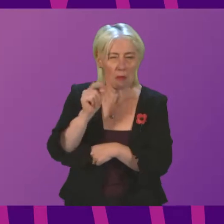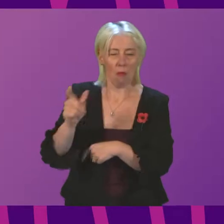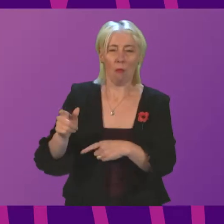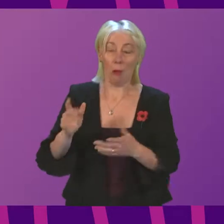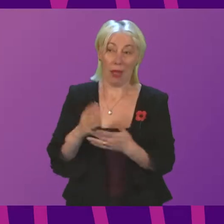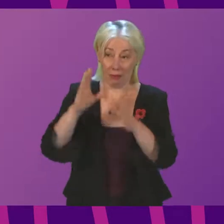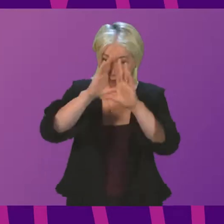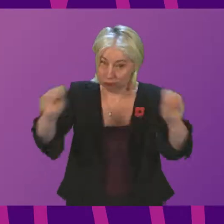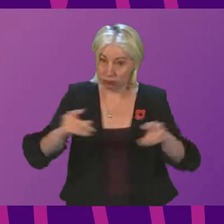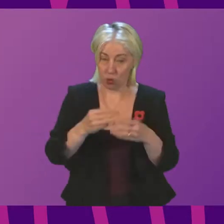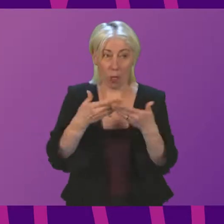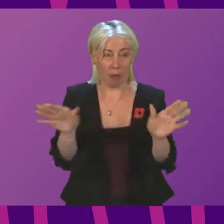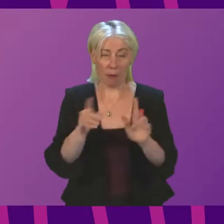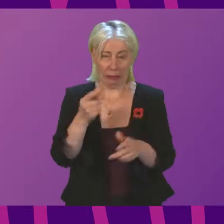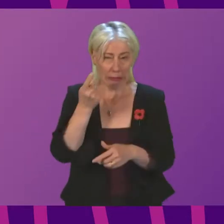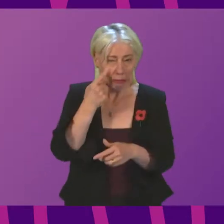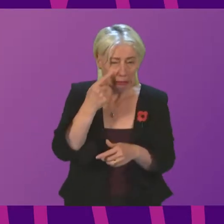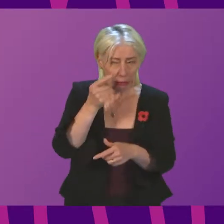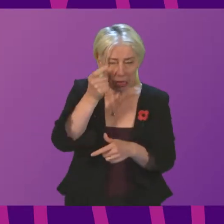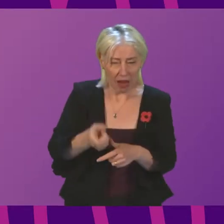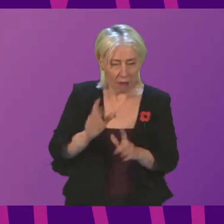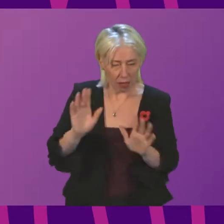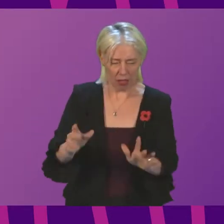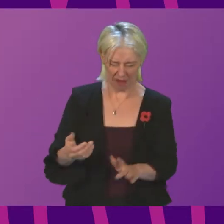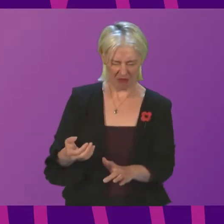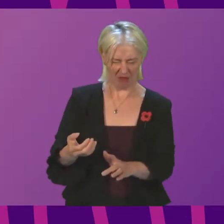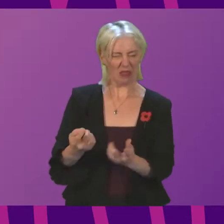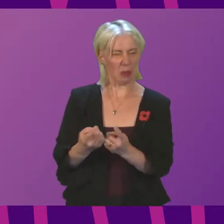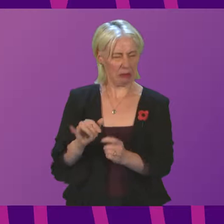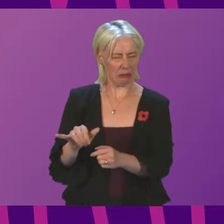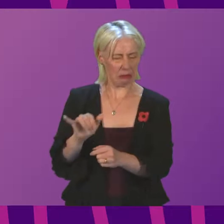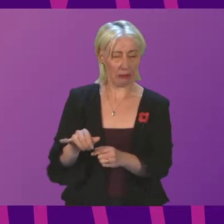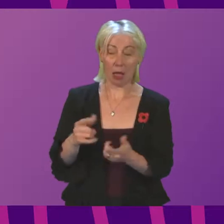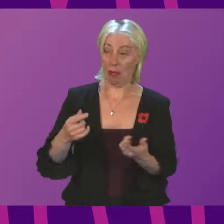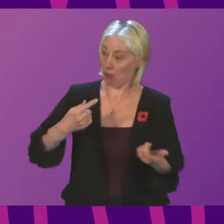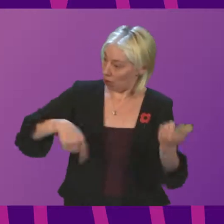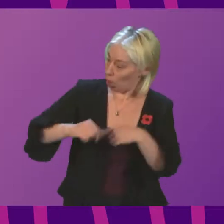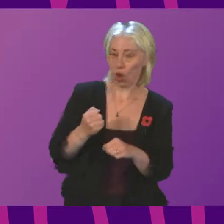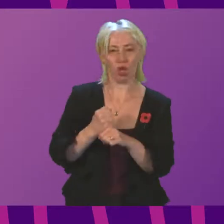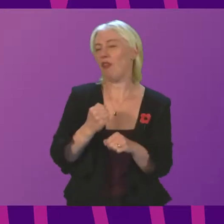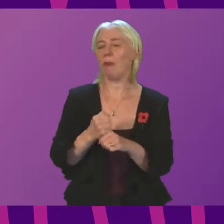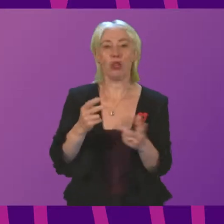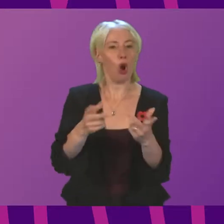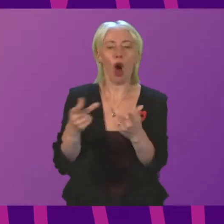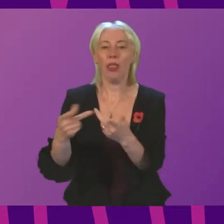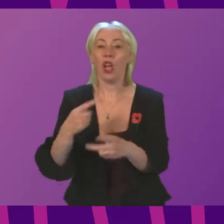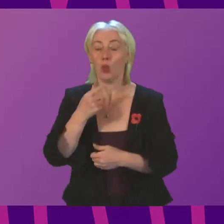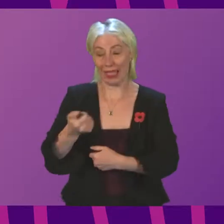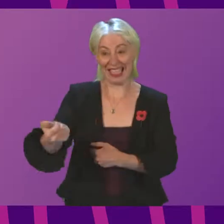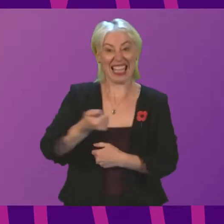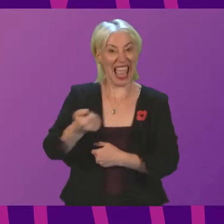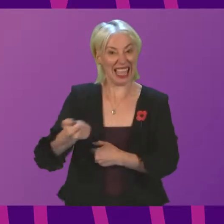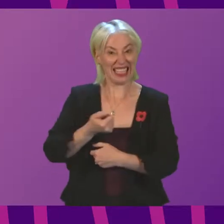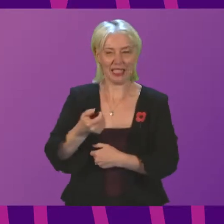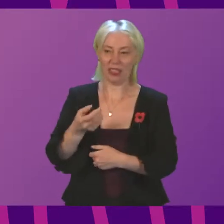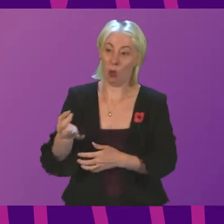vigilant and follow the fact that neither the Scottish government nor any other agency will text individuals to invite them to